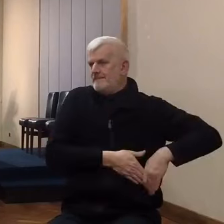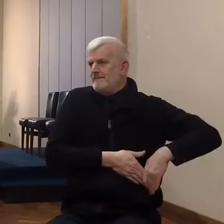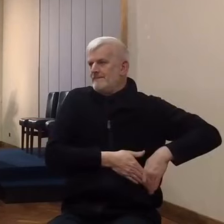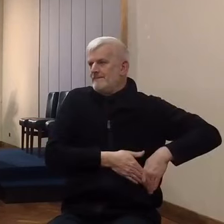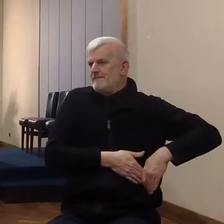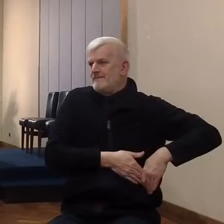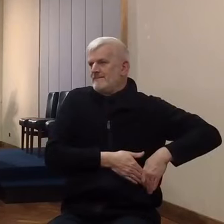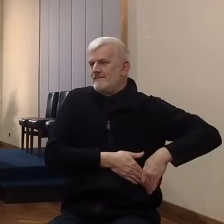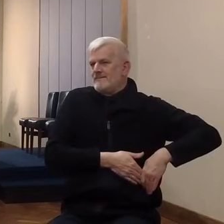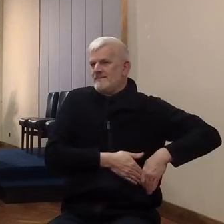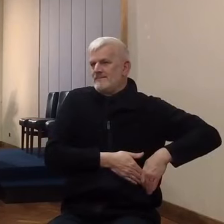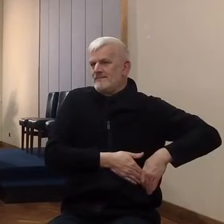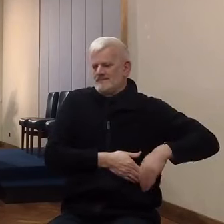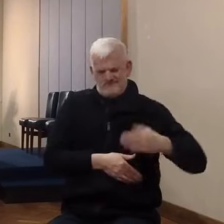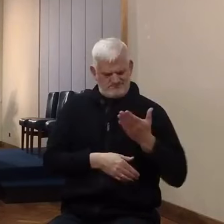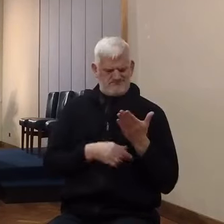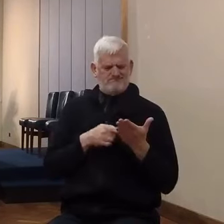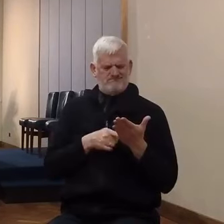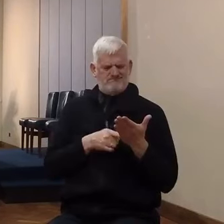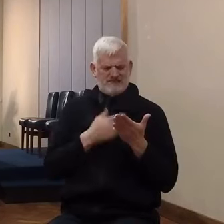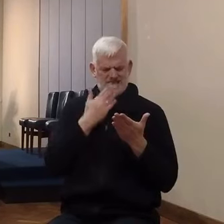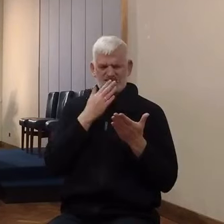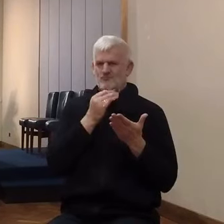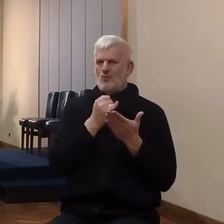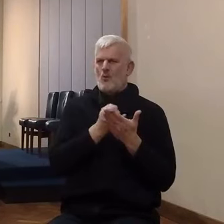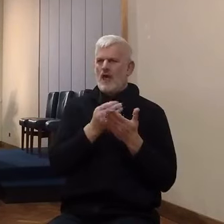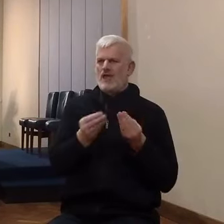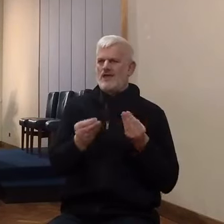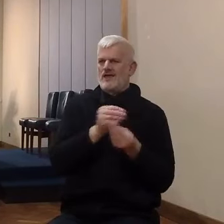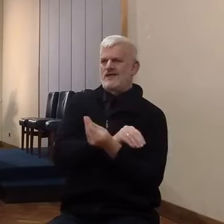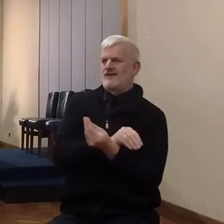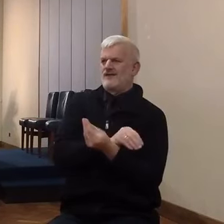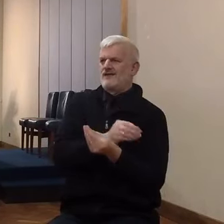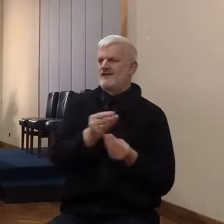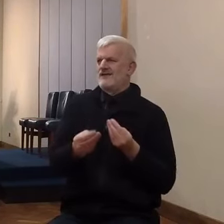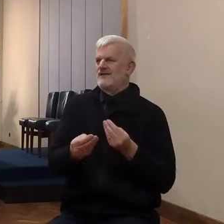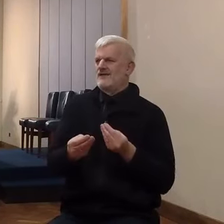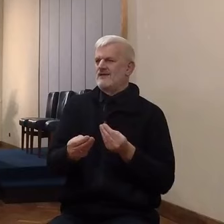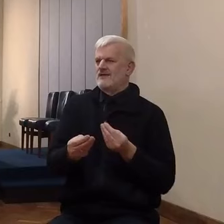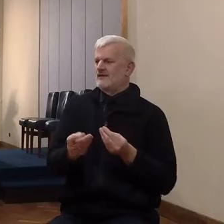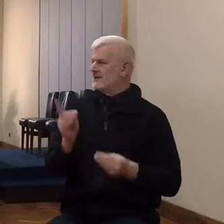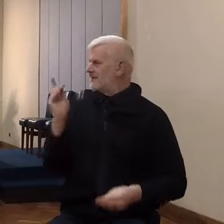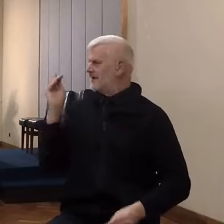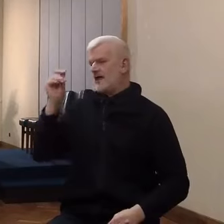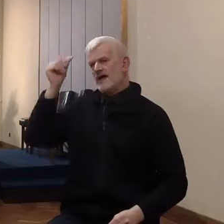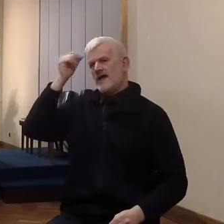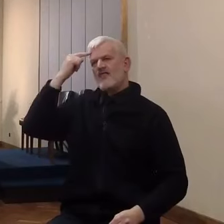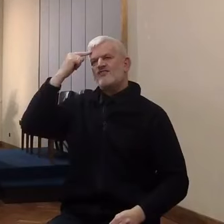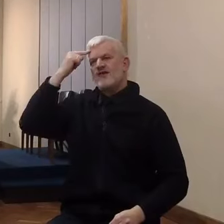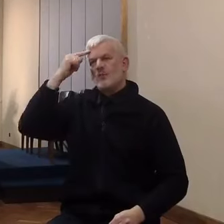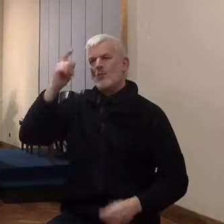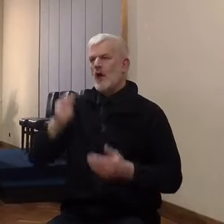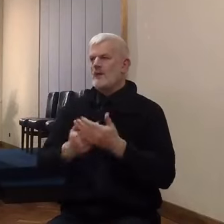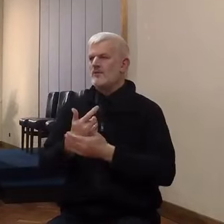happened was that the city was put into lockdown. There was a trumpet sounded or something.